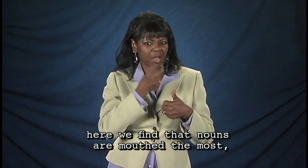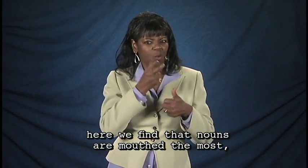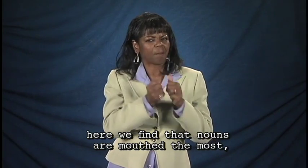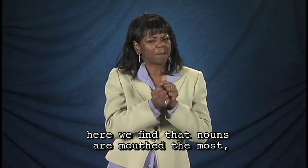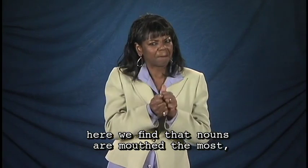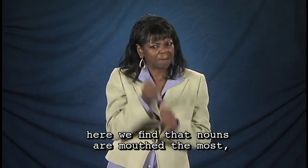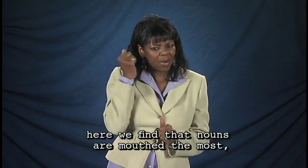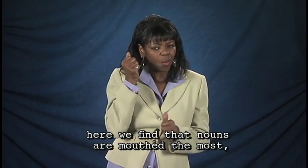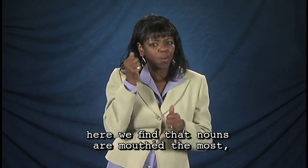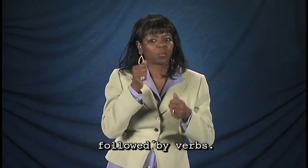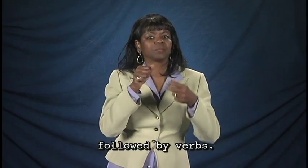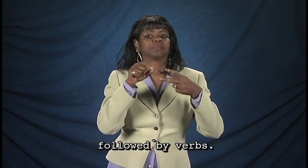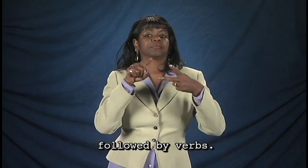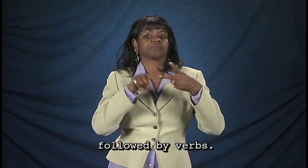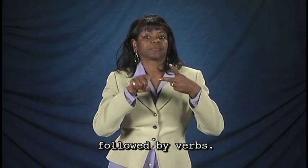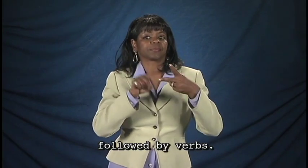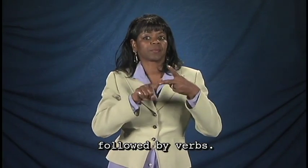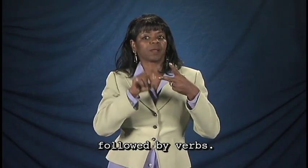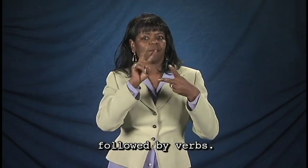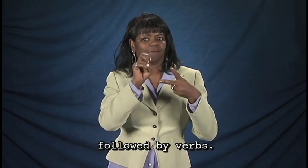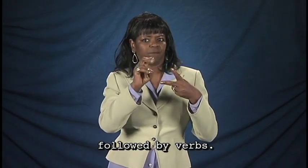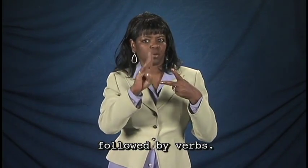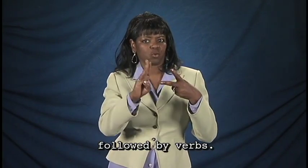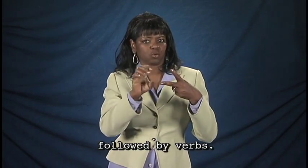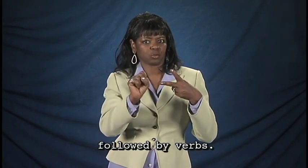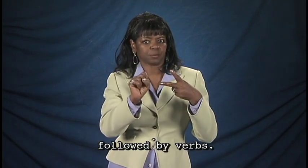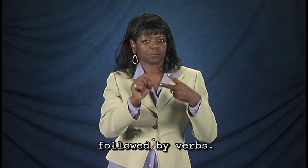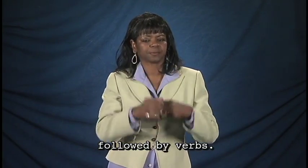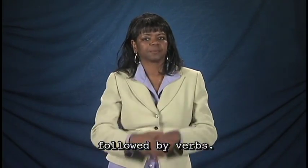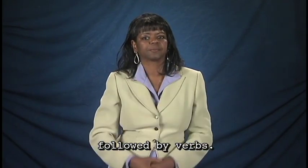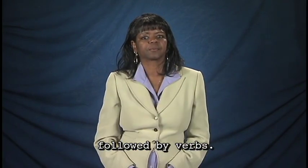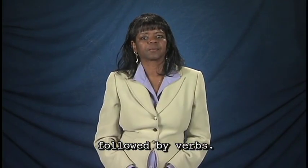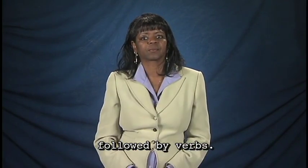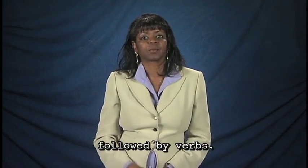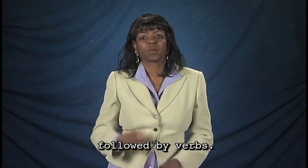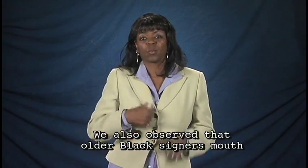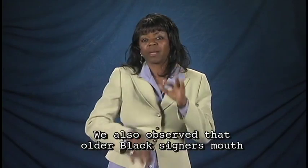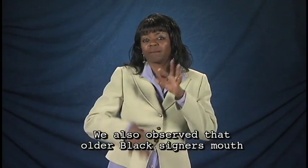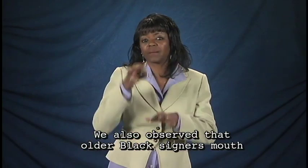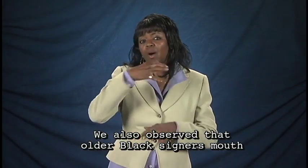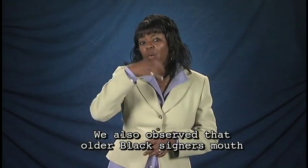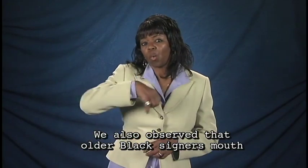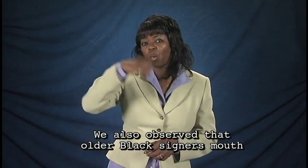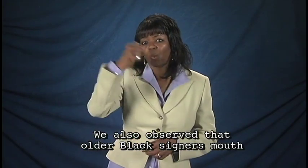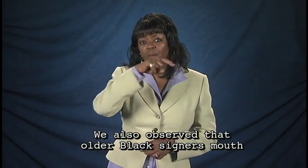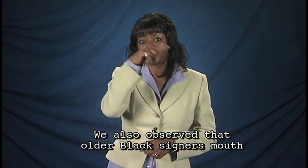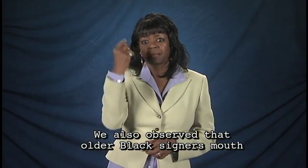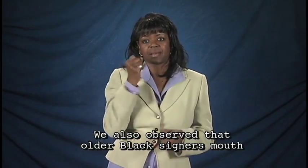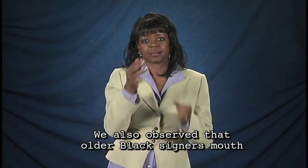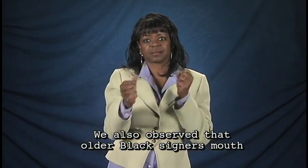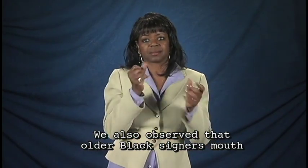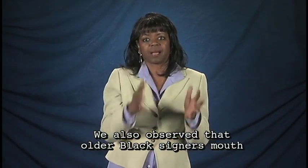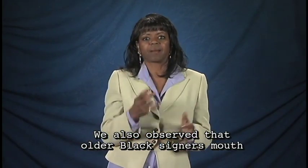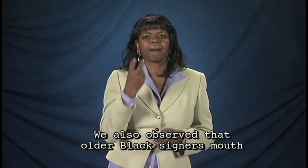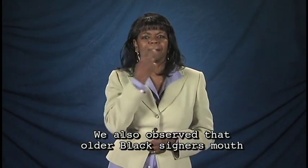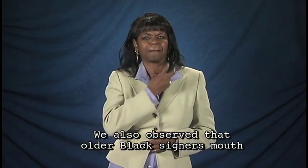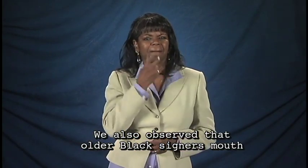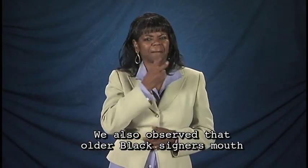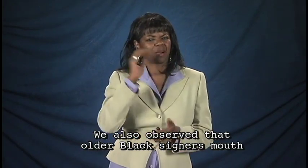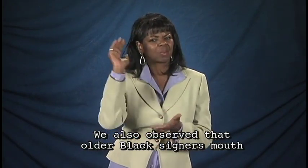nouns are mouth the most, followed by verbs. We also observe that older black signers